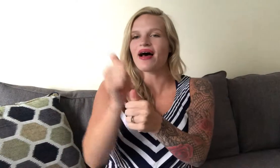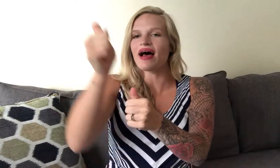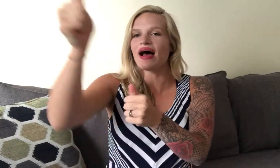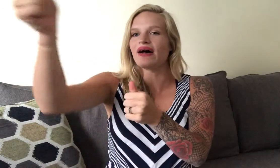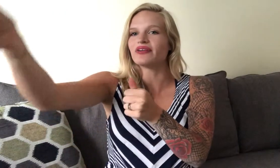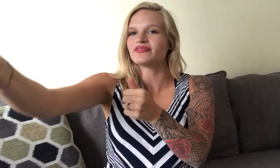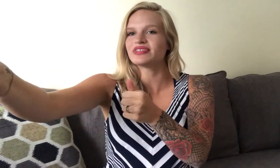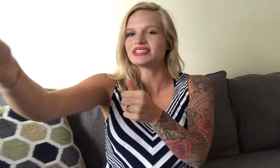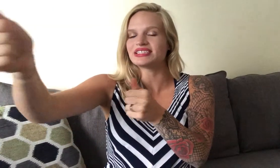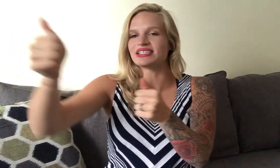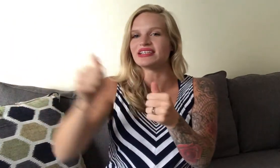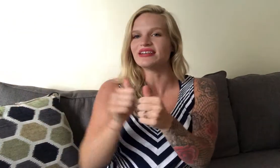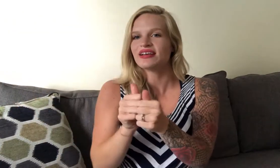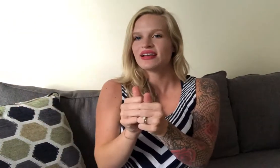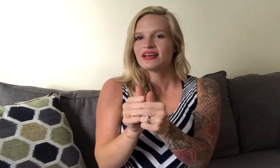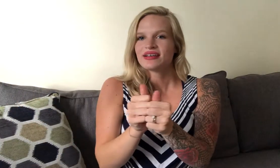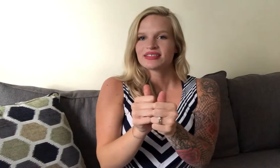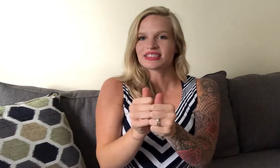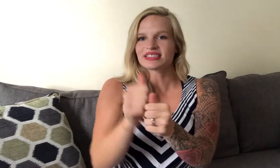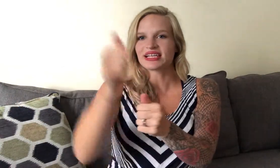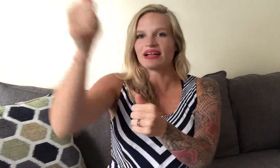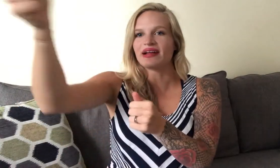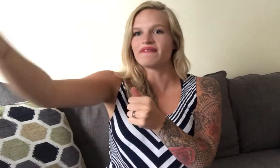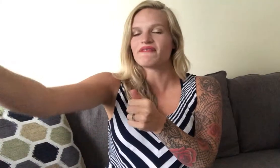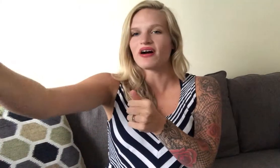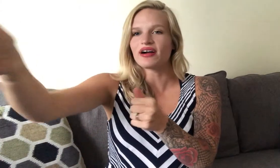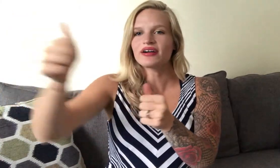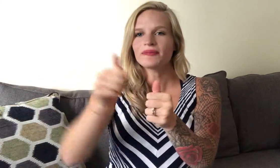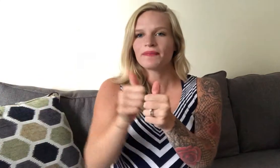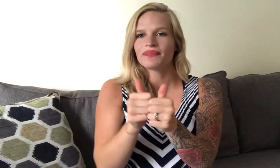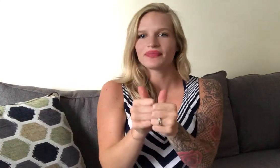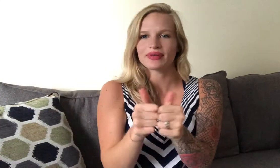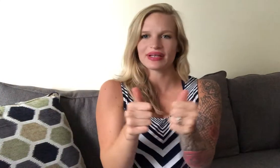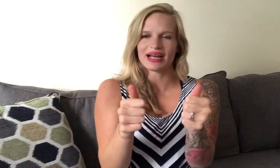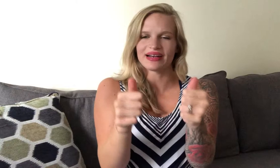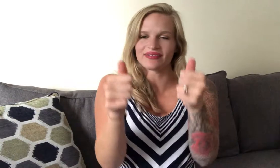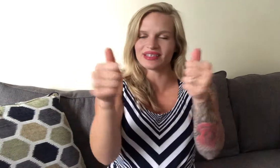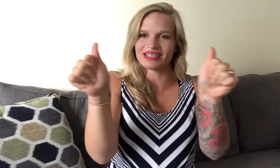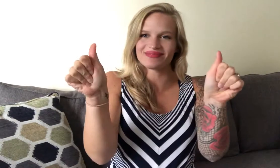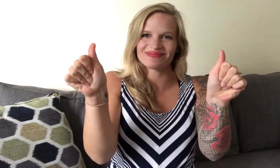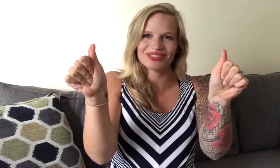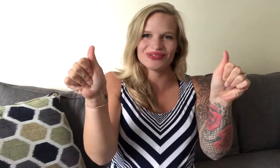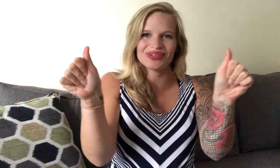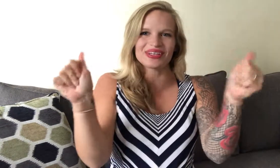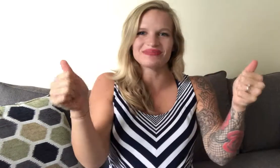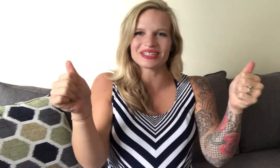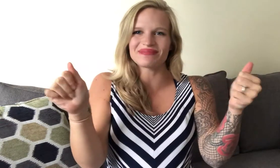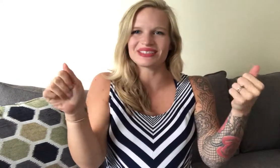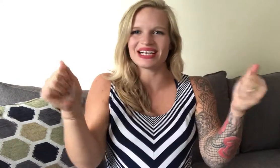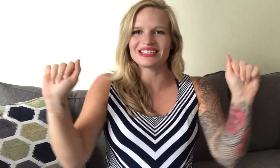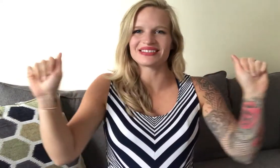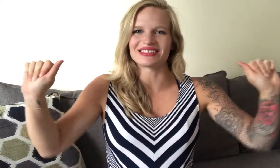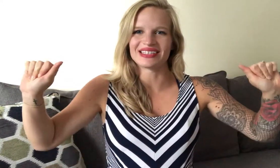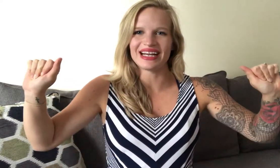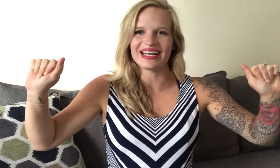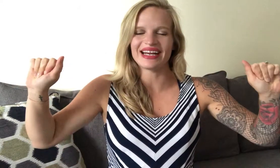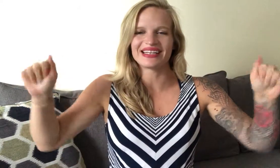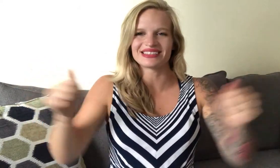out of the city so this is kind of like far kind of like two thumbs up signs or a hand